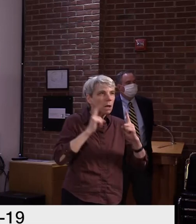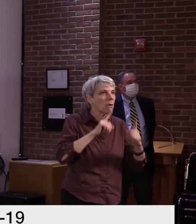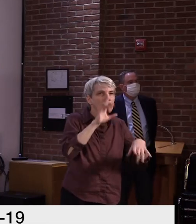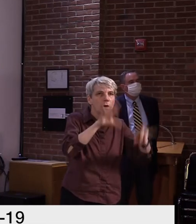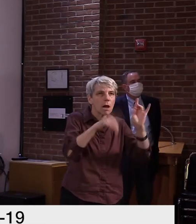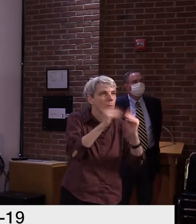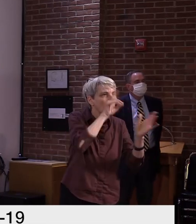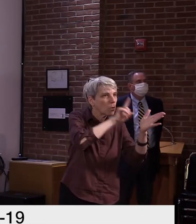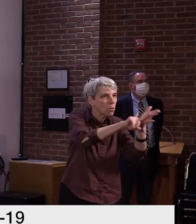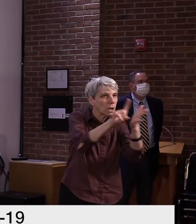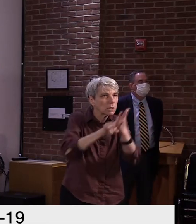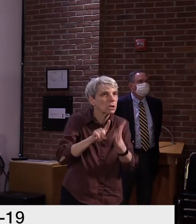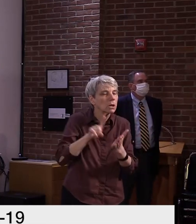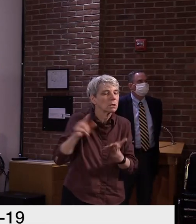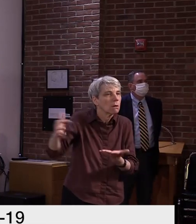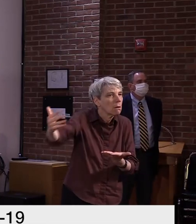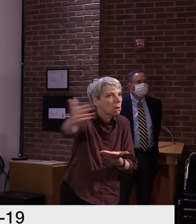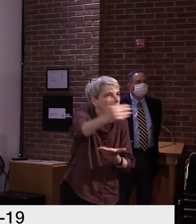available.